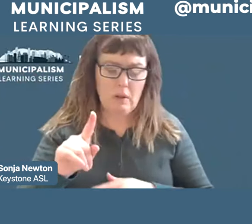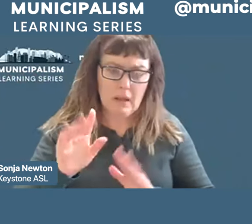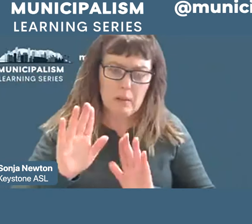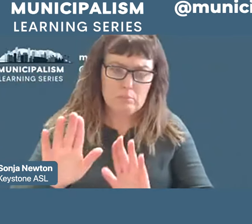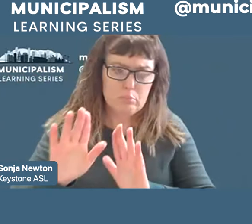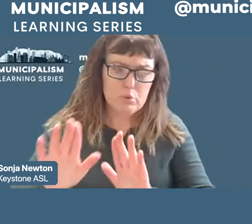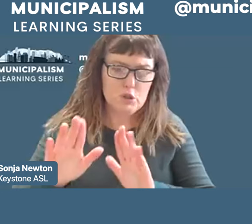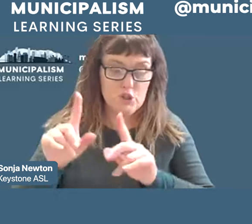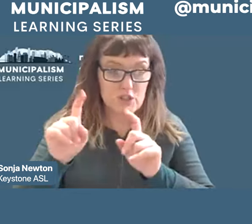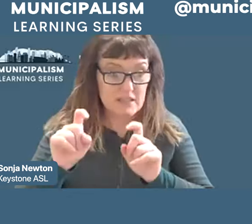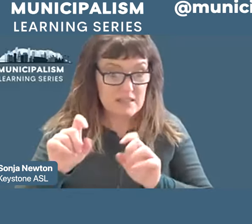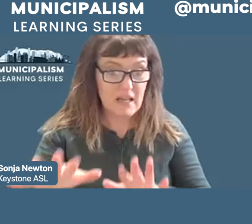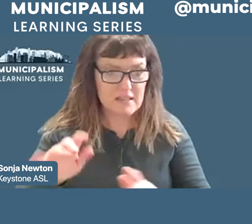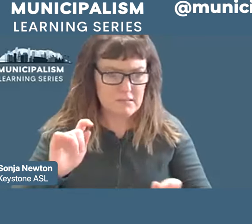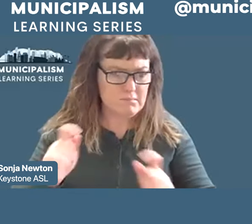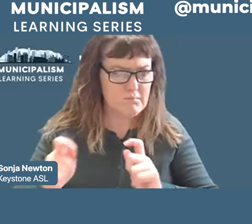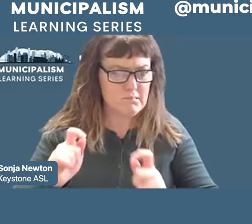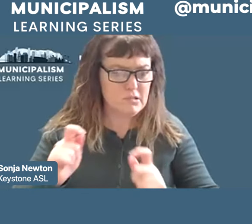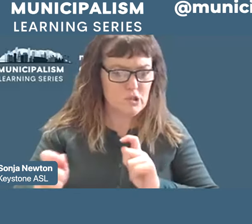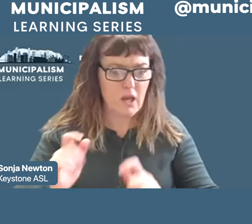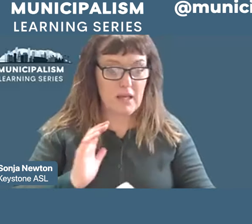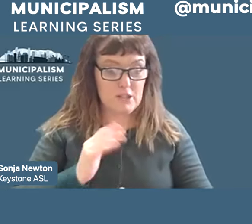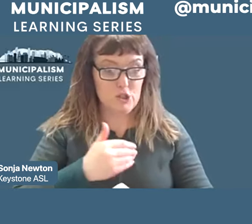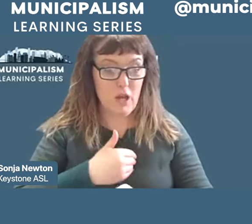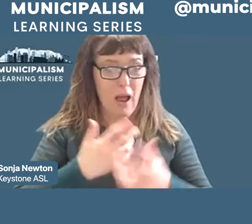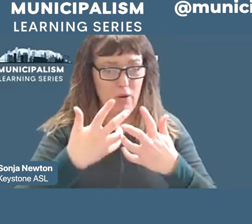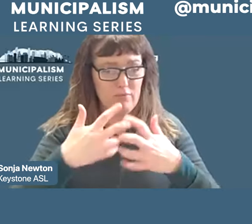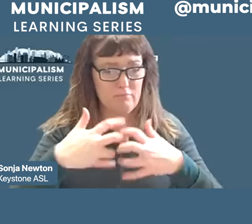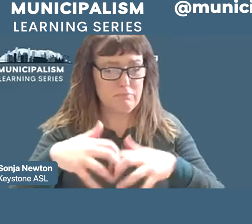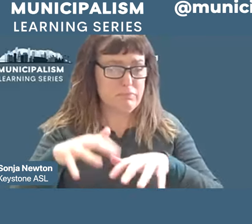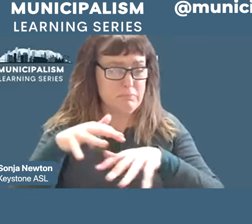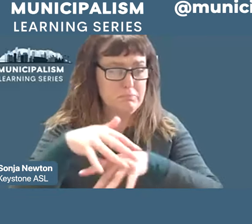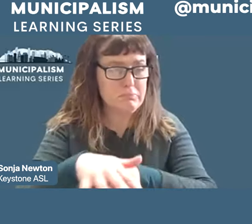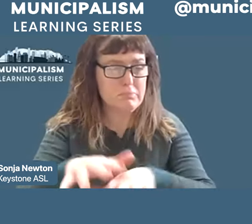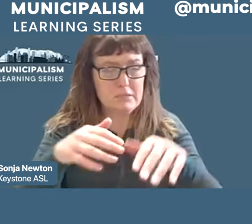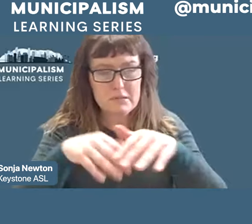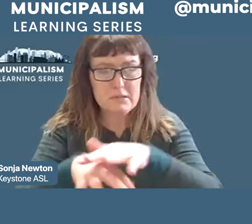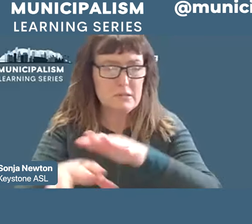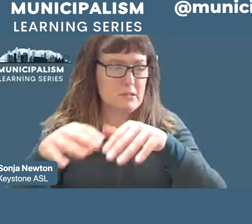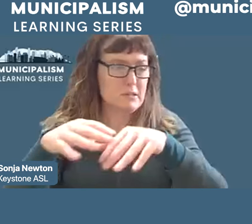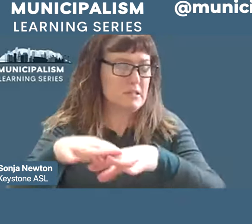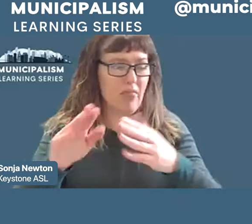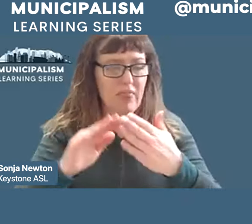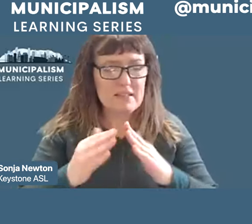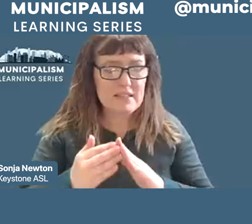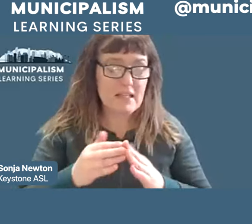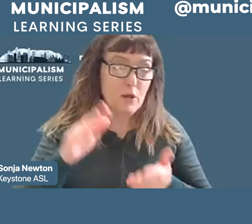alter the fabric of our cities, to privatize city services, to reduce taxes on the rich,